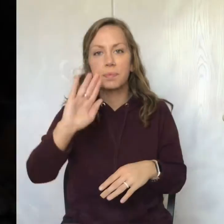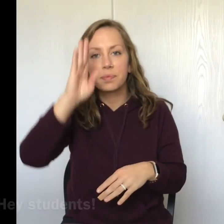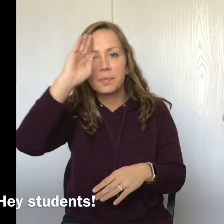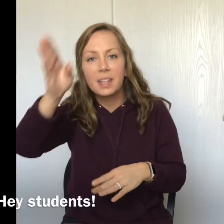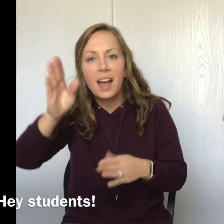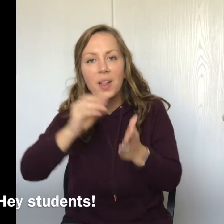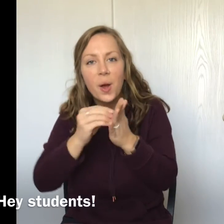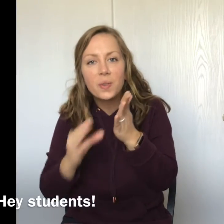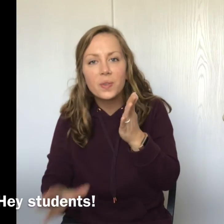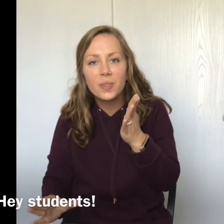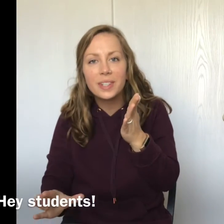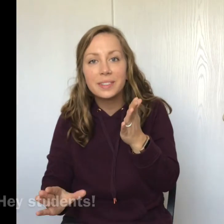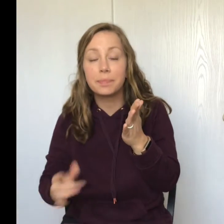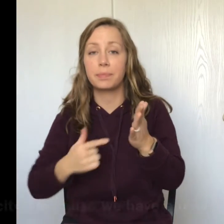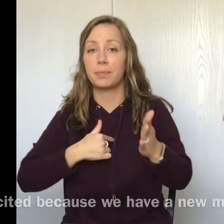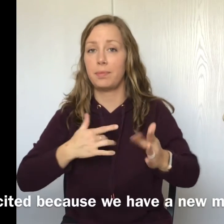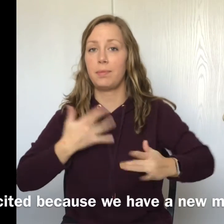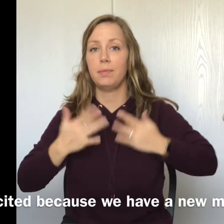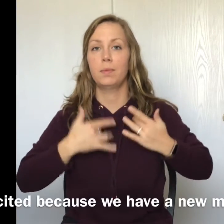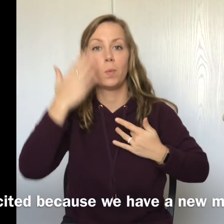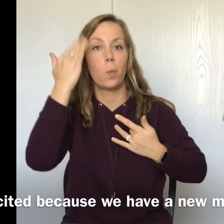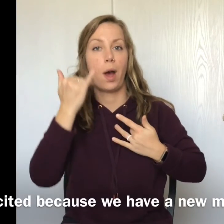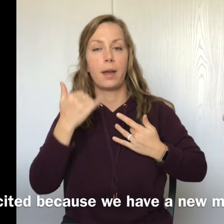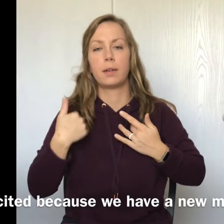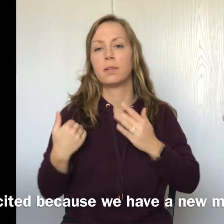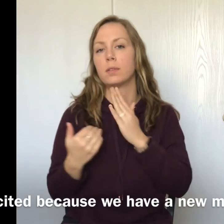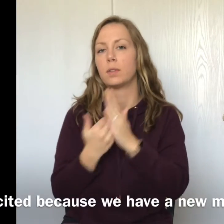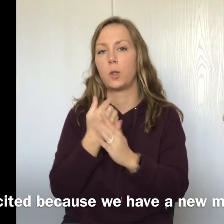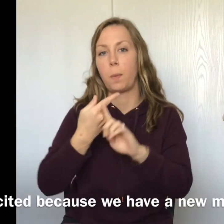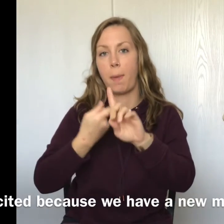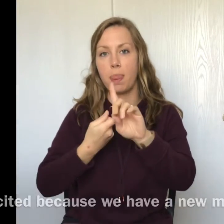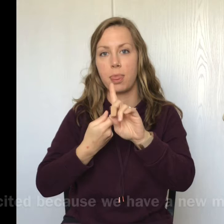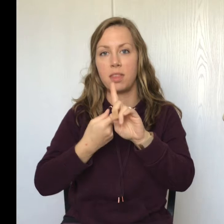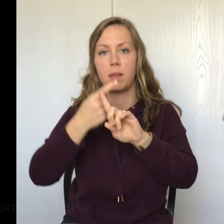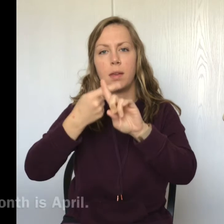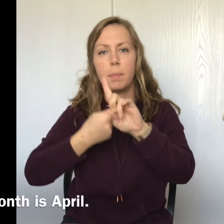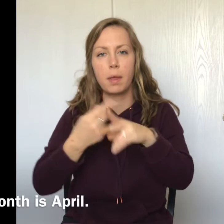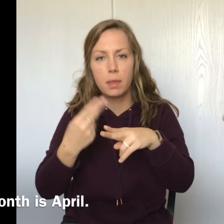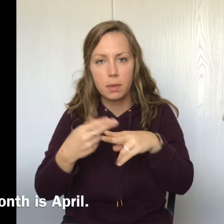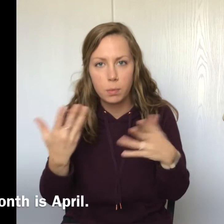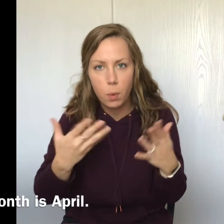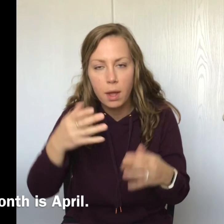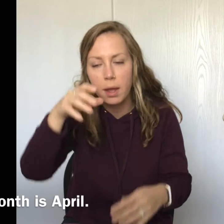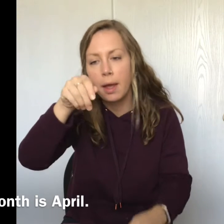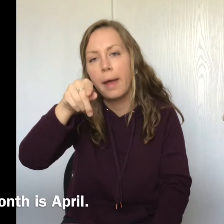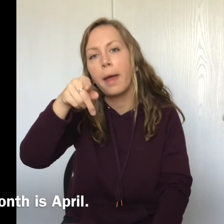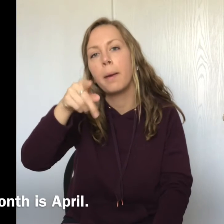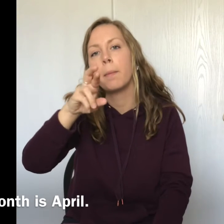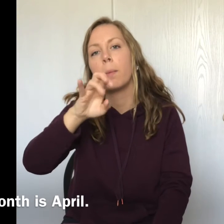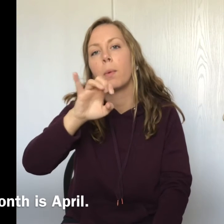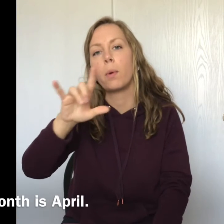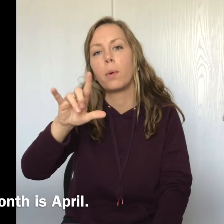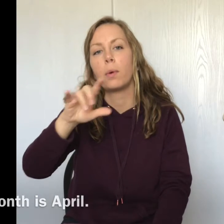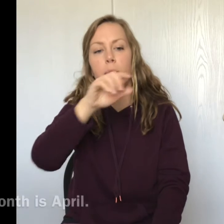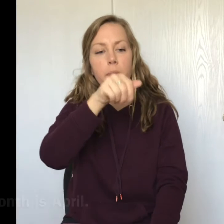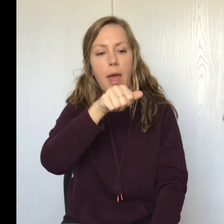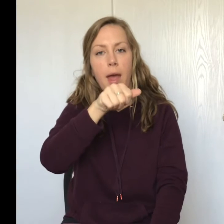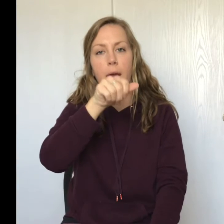Hello! Hey students! I'm excited because we have a new month. This month is April. A